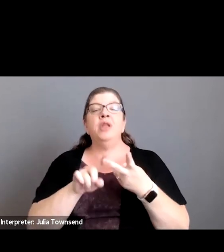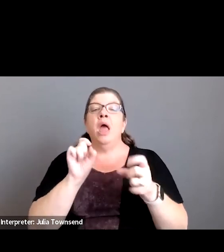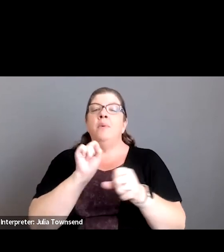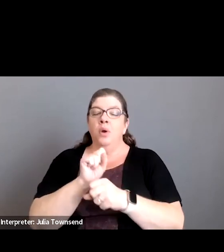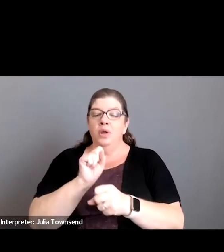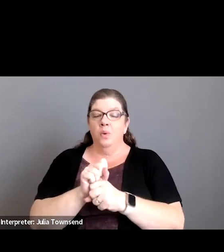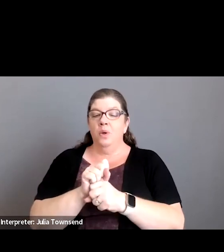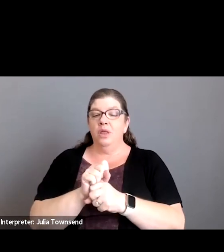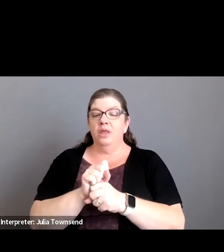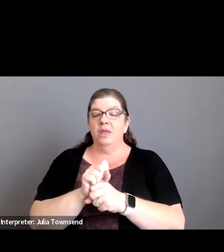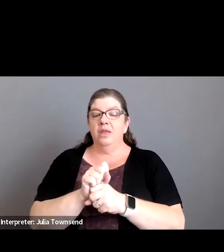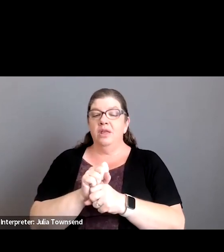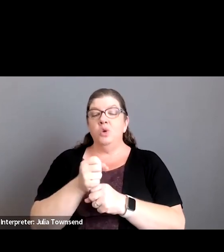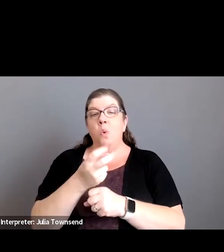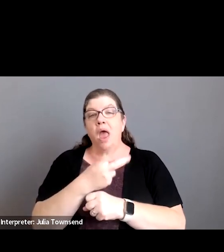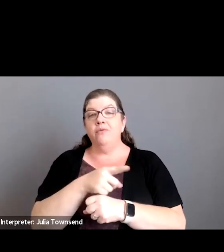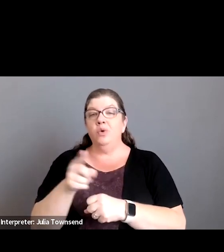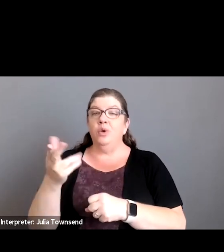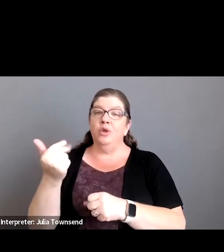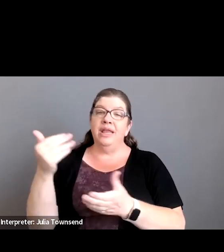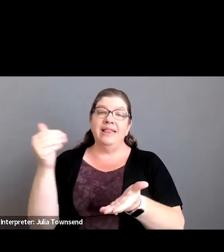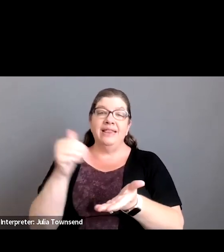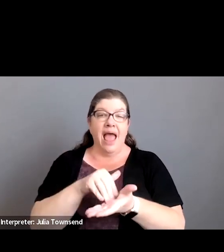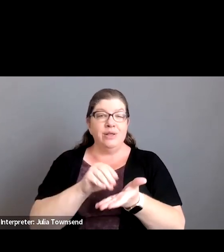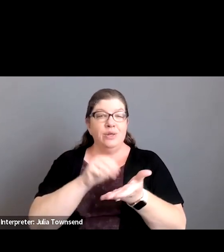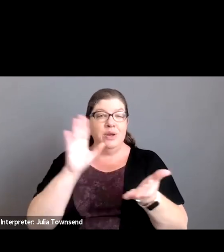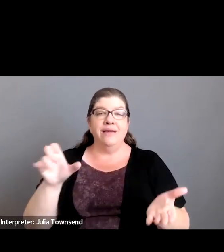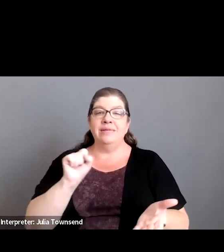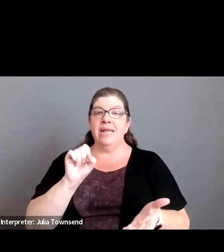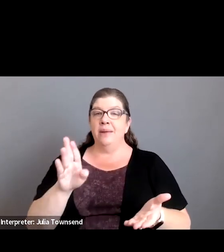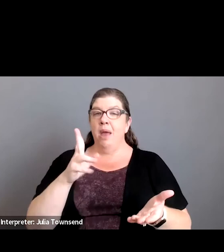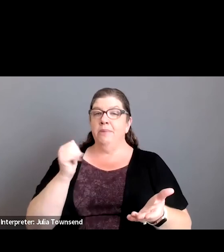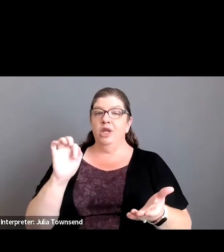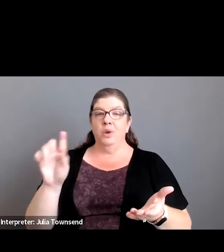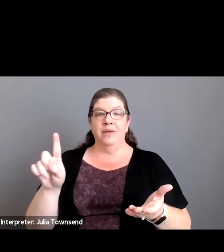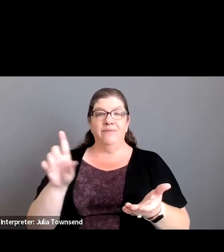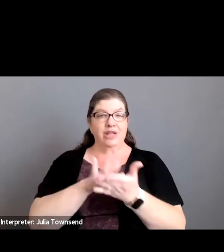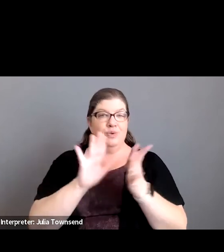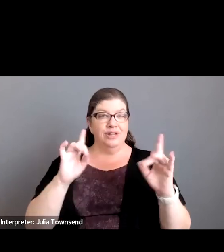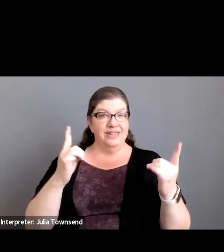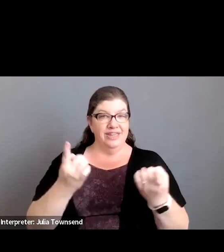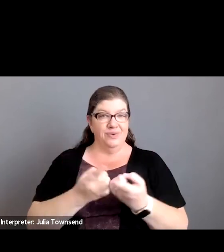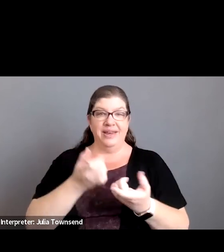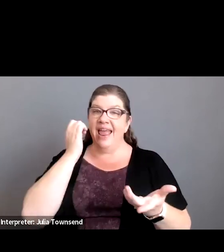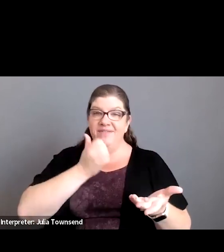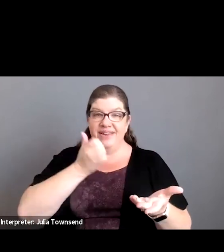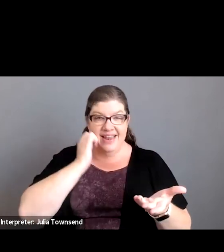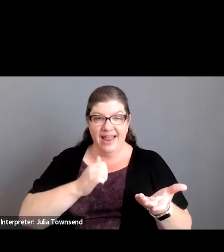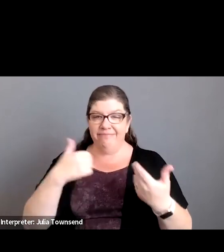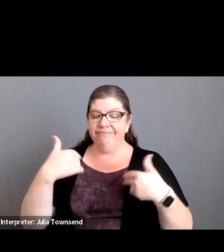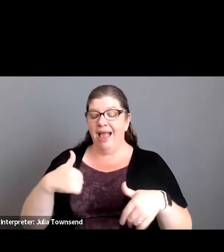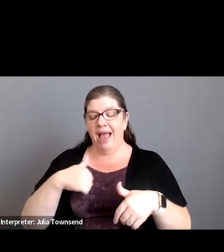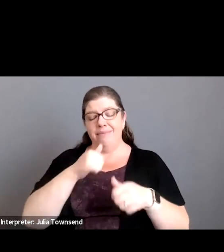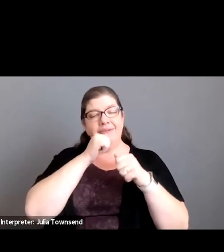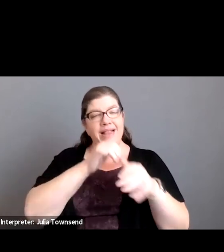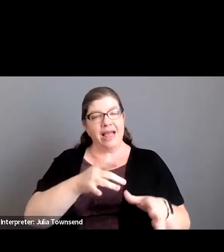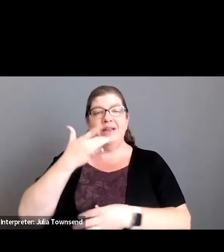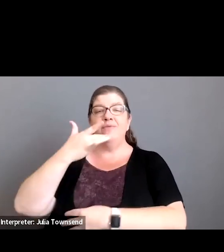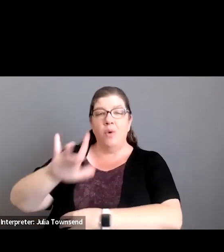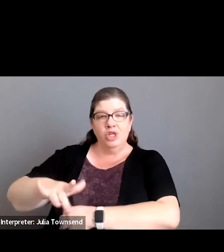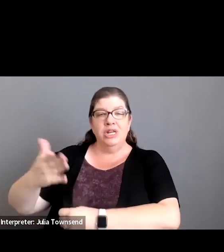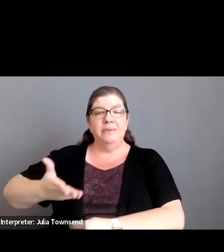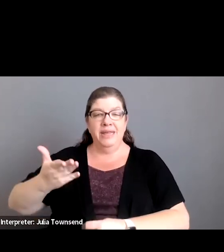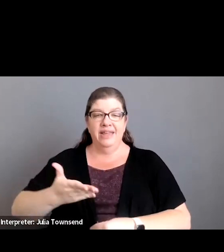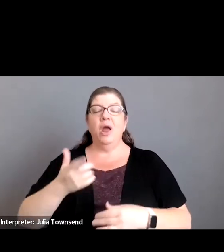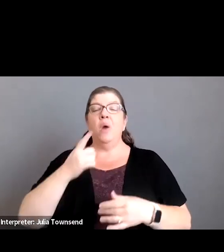with the 12 13 000 students of the santa barbara unified school district every single day and i'm so blessed and fortunate to be